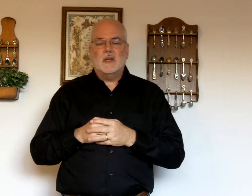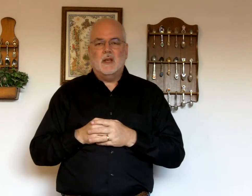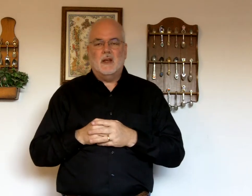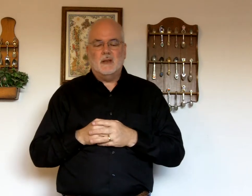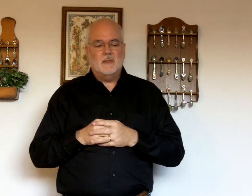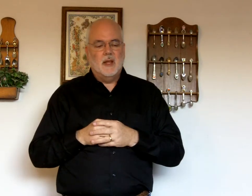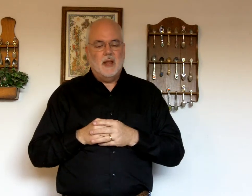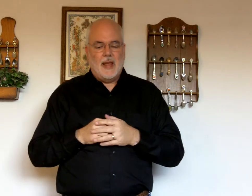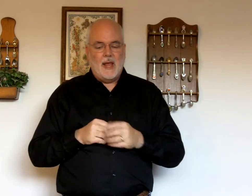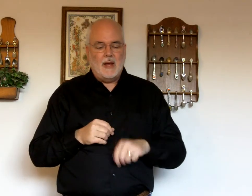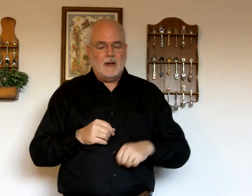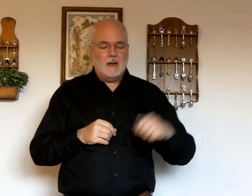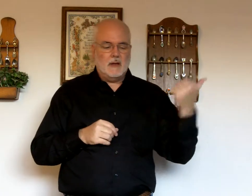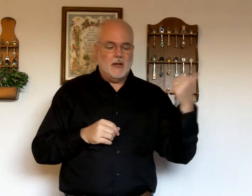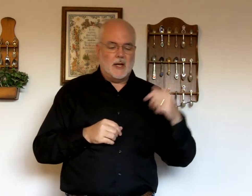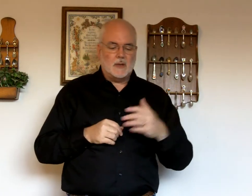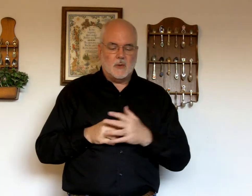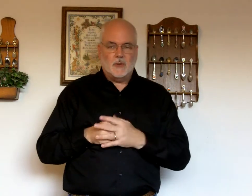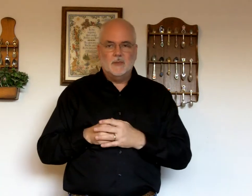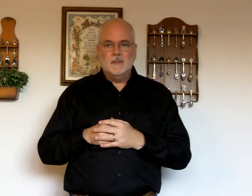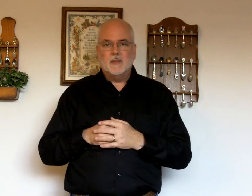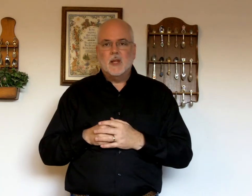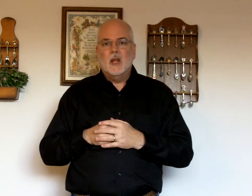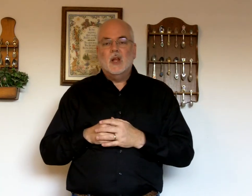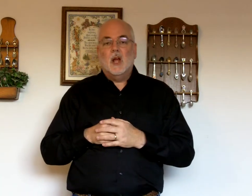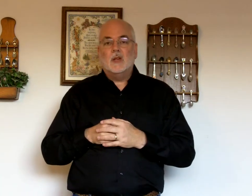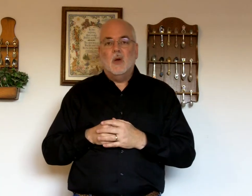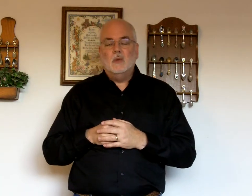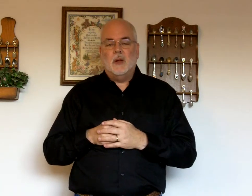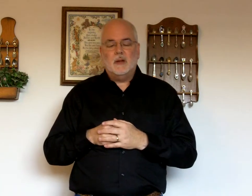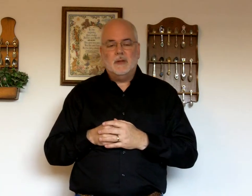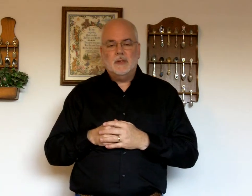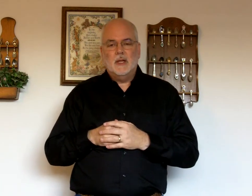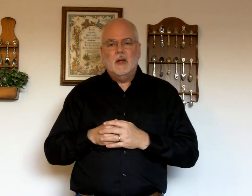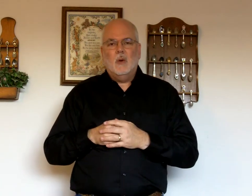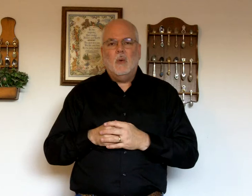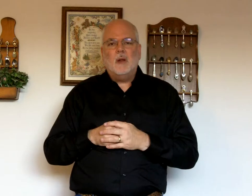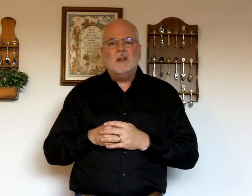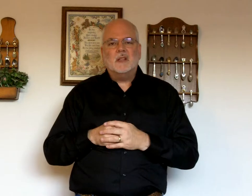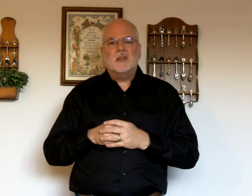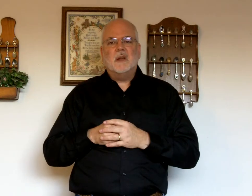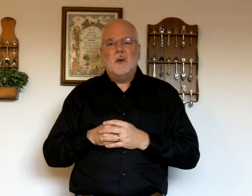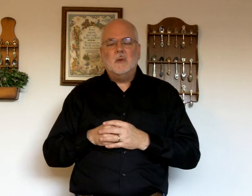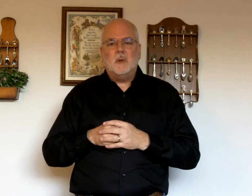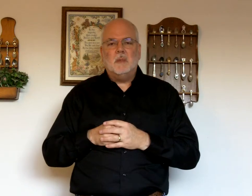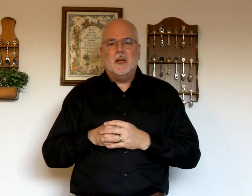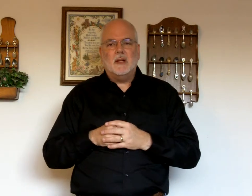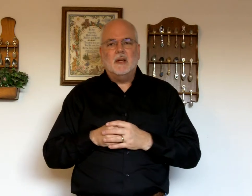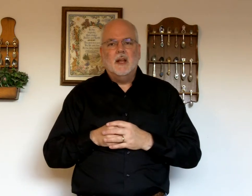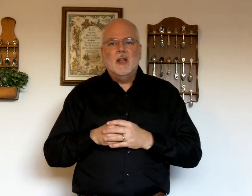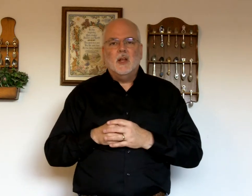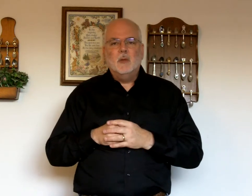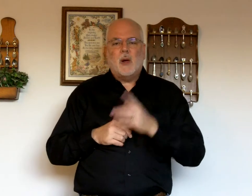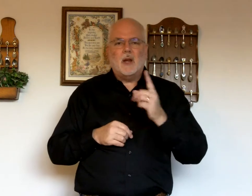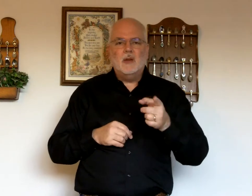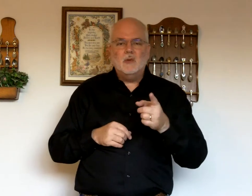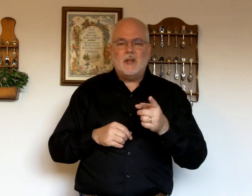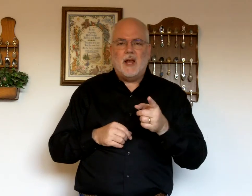sin. And, kick out the word. Atonement. What does atonement mean? You probably use that